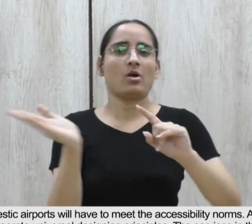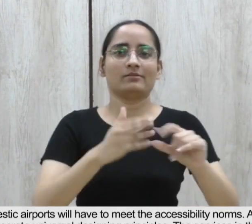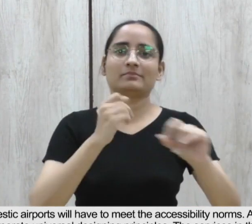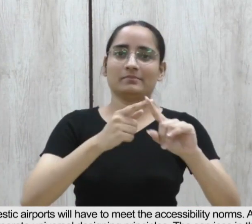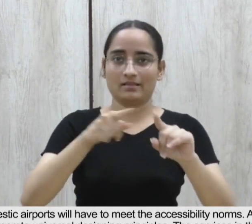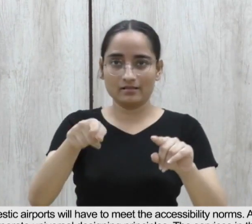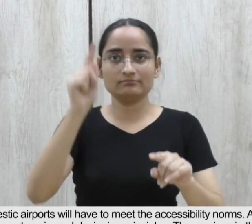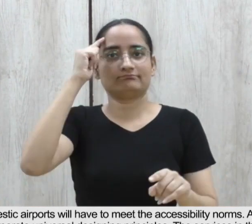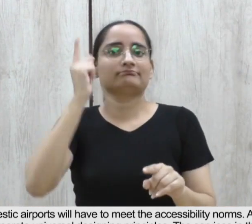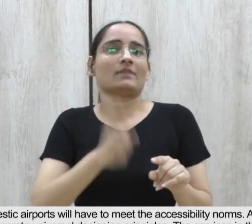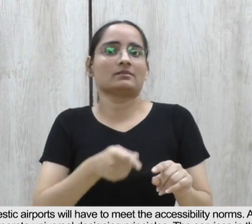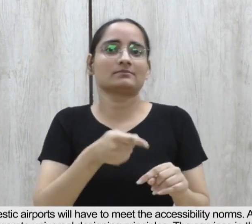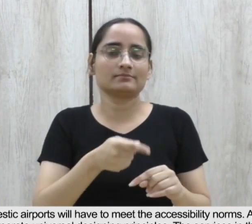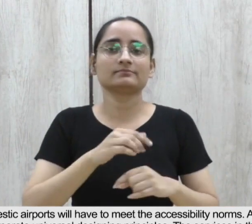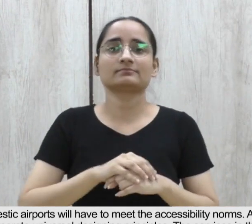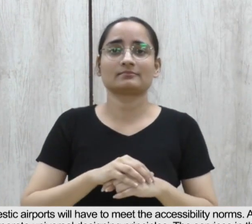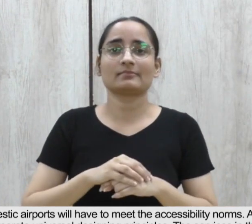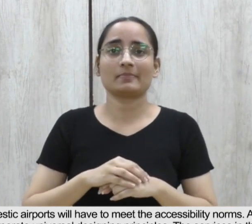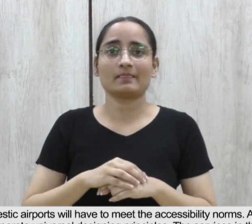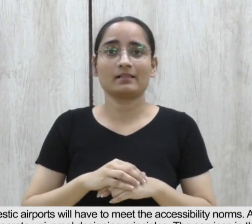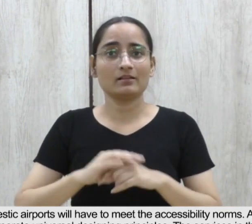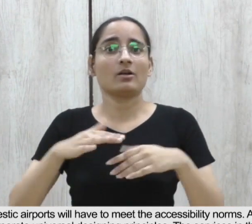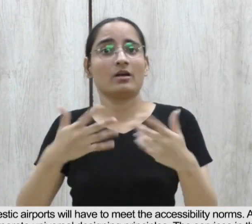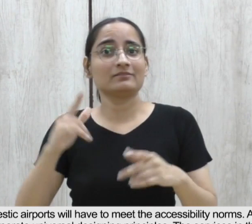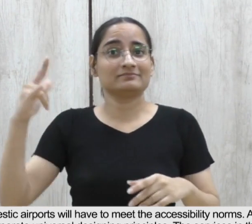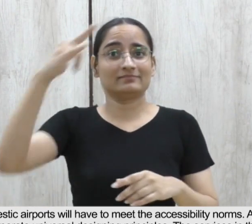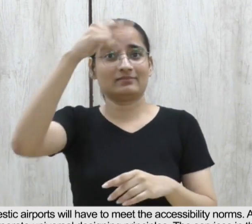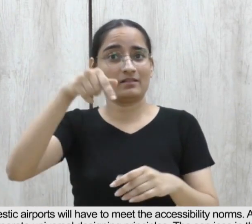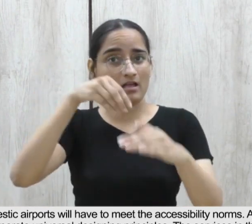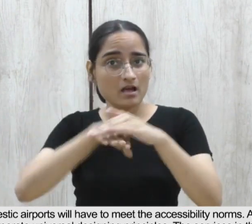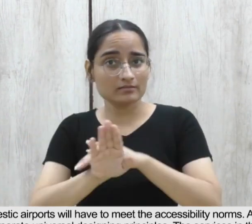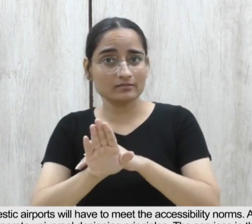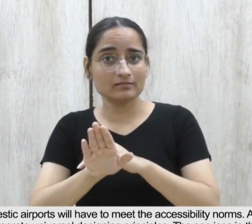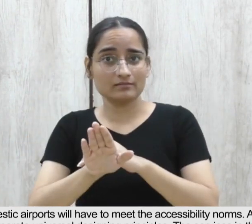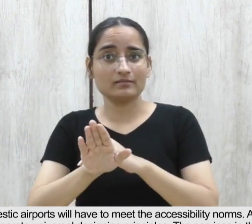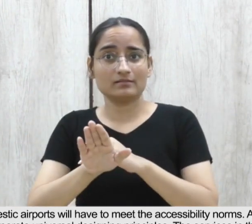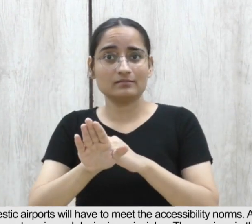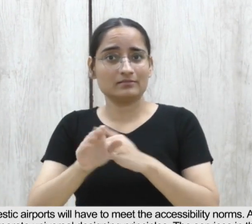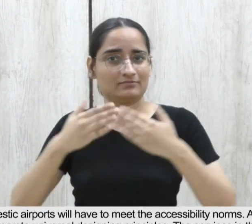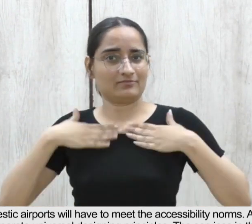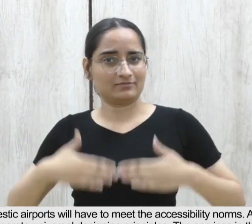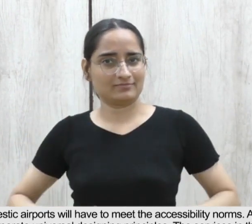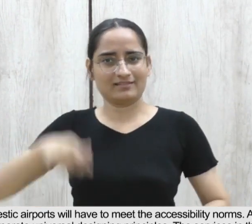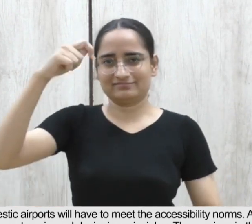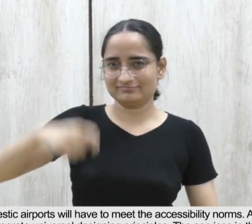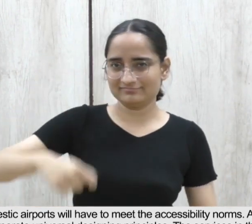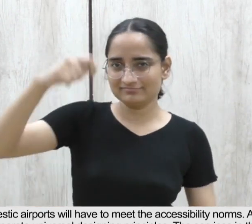universal designing principles. The services in the airport, including